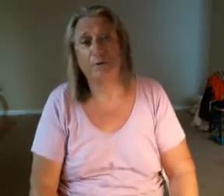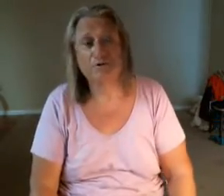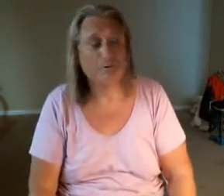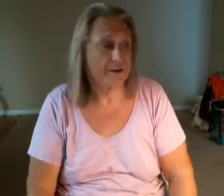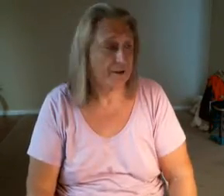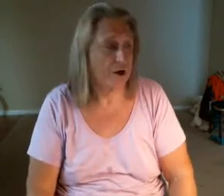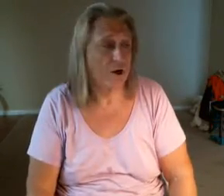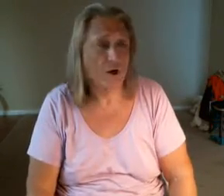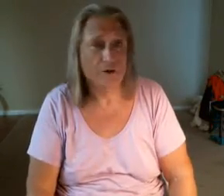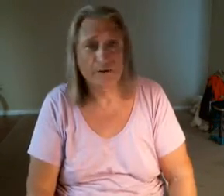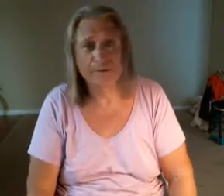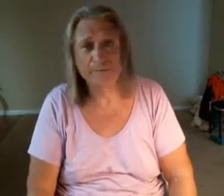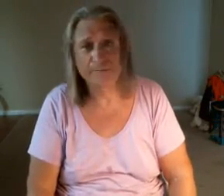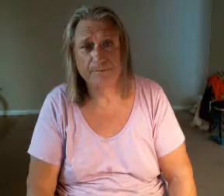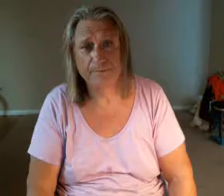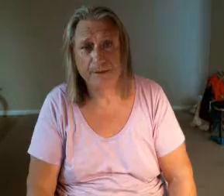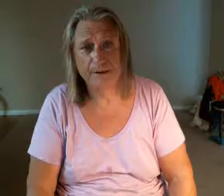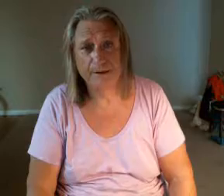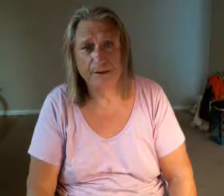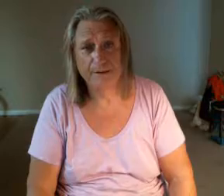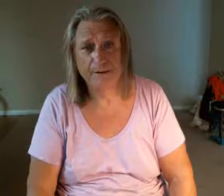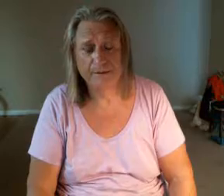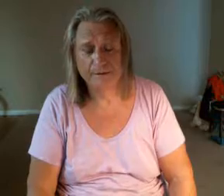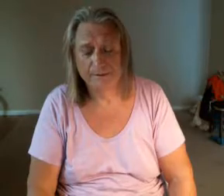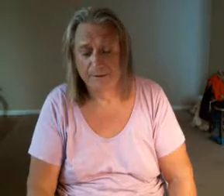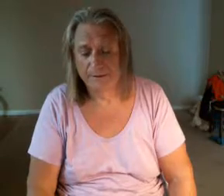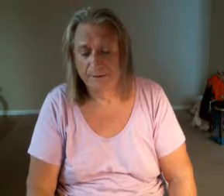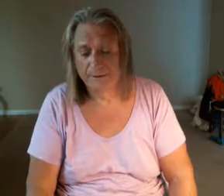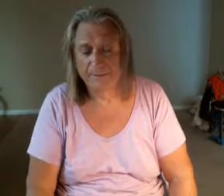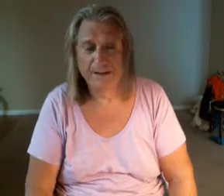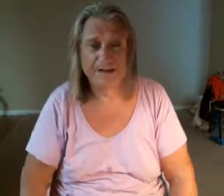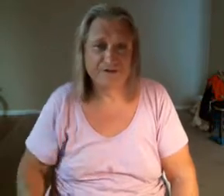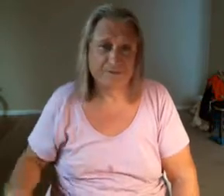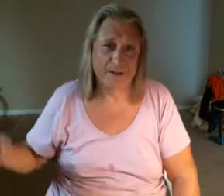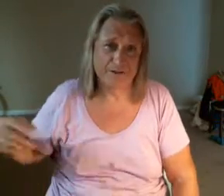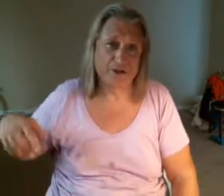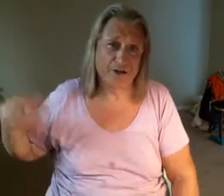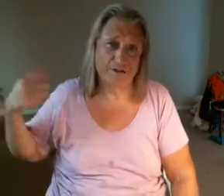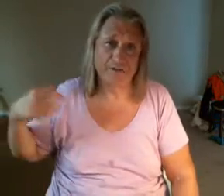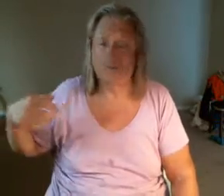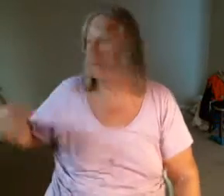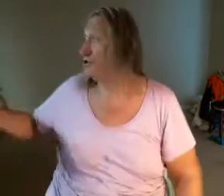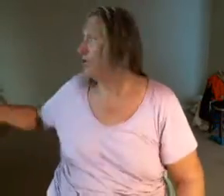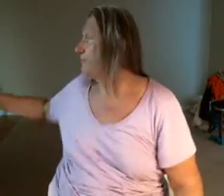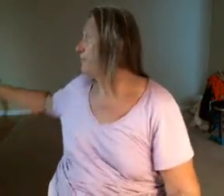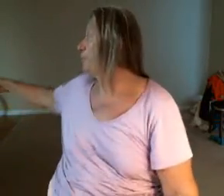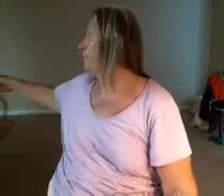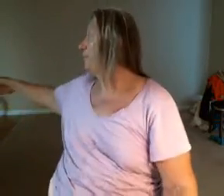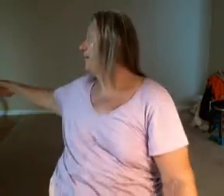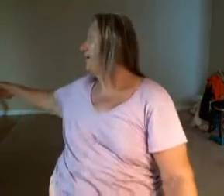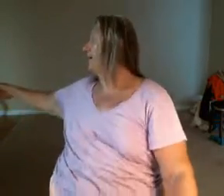push my cart and it has my chair. My chair is over by the